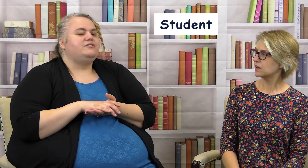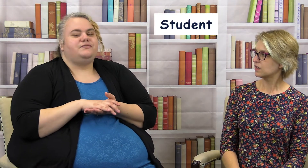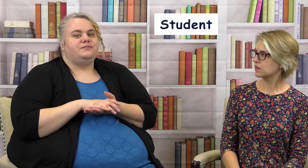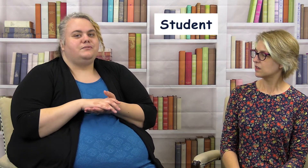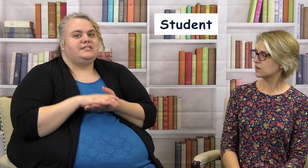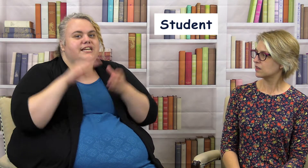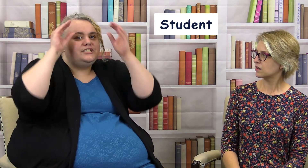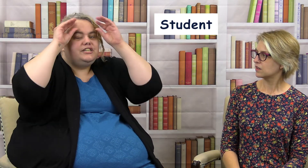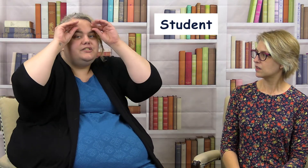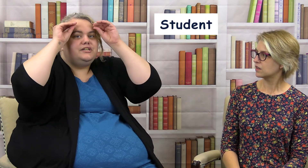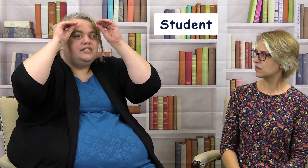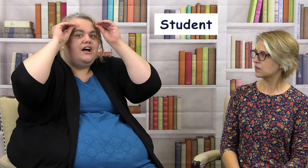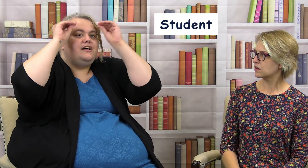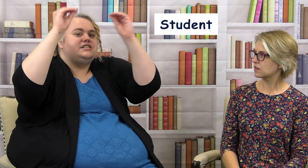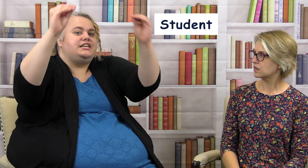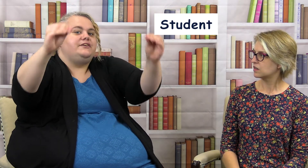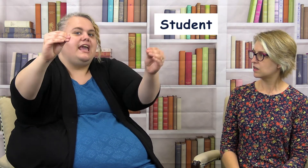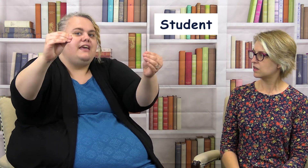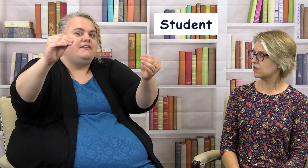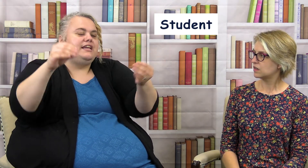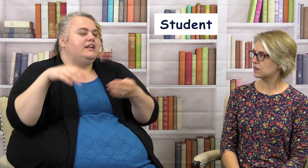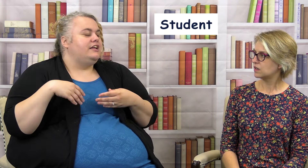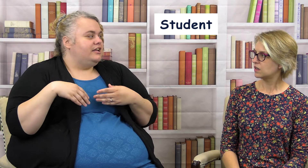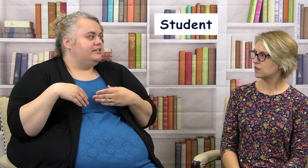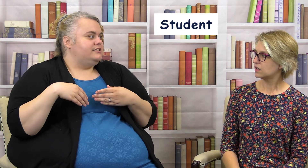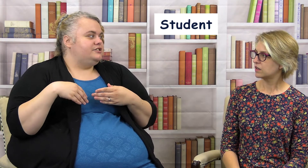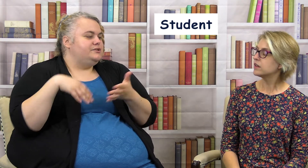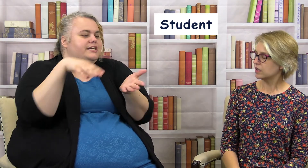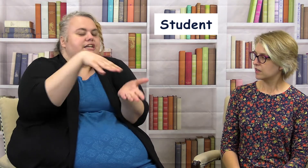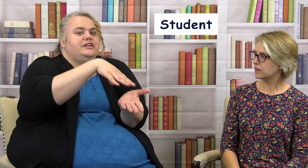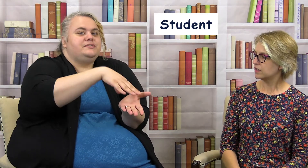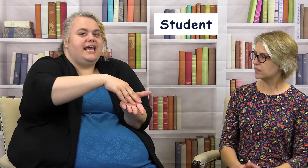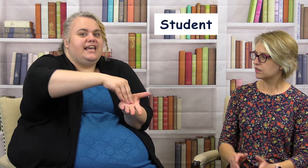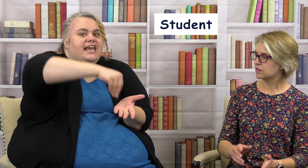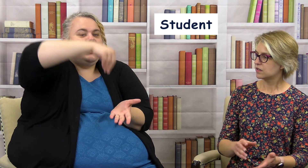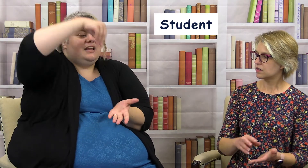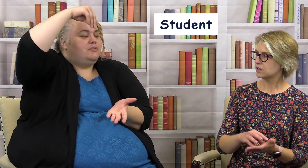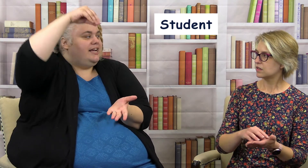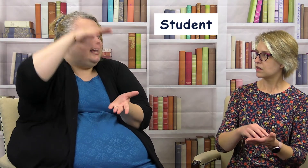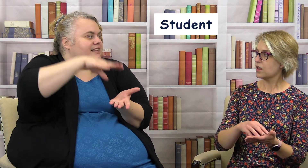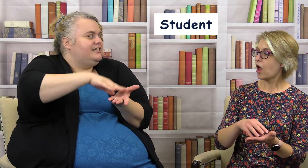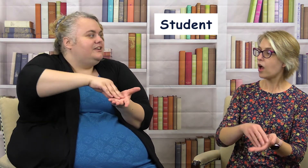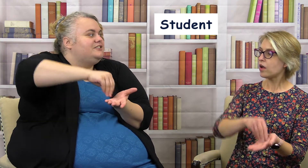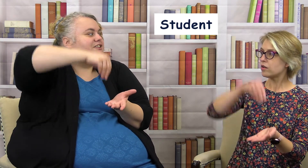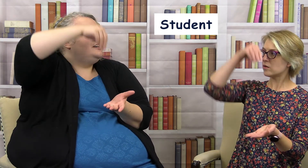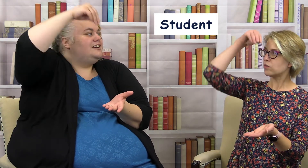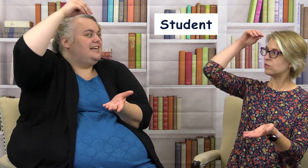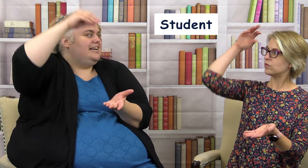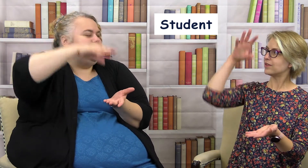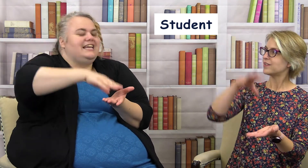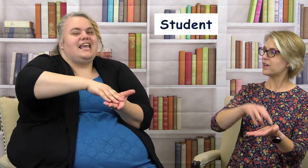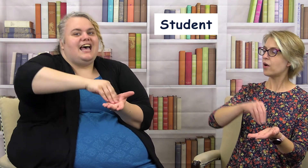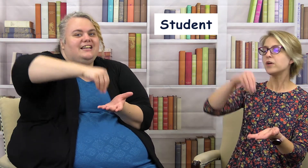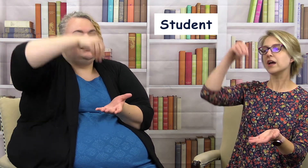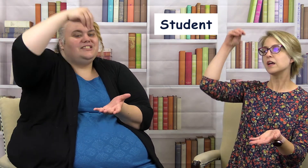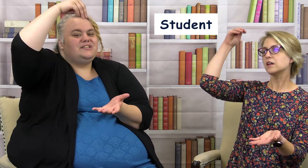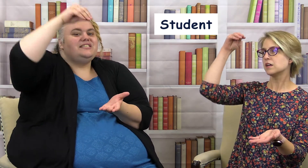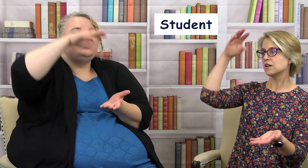teacher you took the knowledge and you gave it student you take it and you bring it you're learning it yeah okay so this is